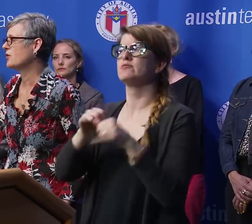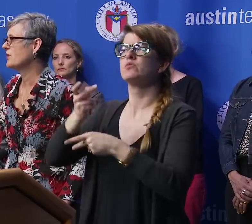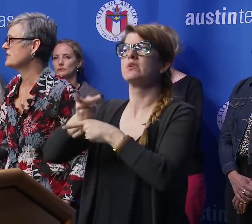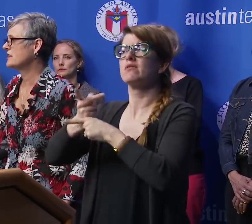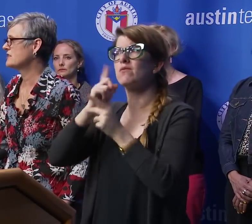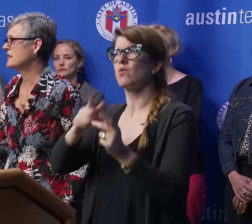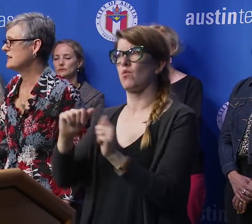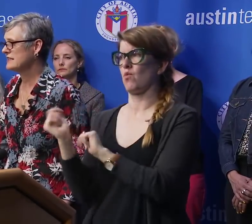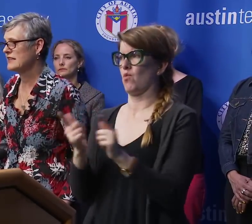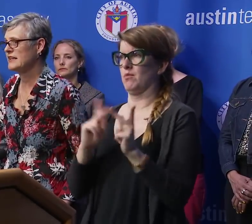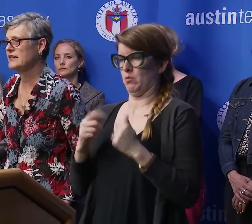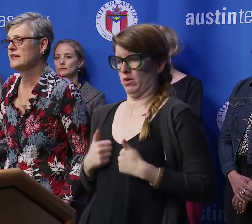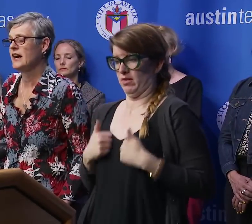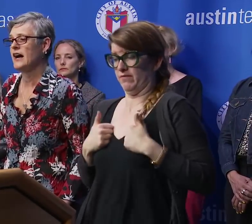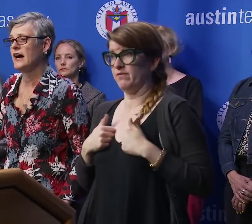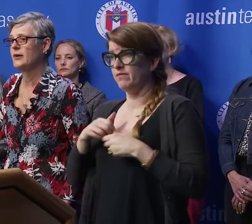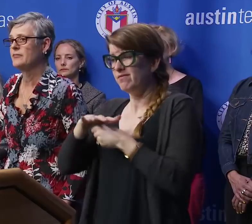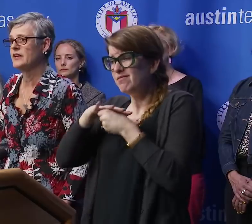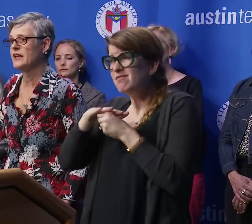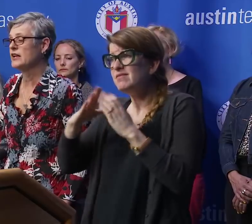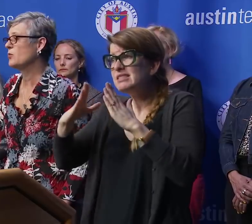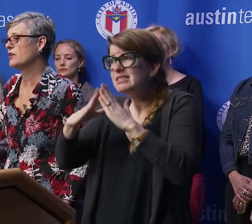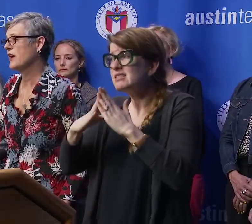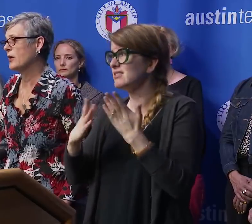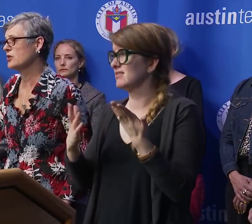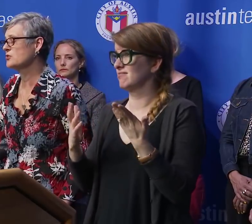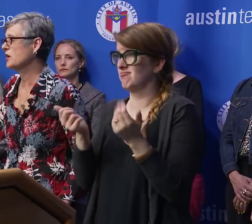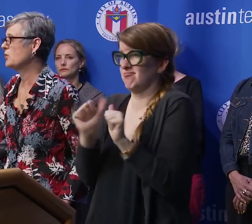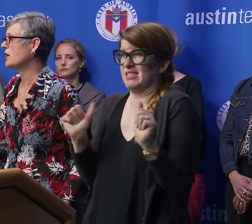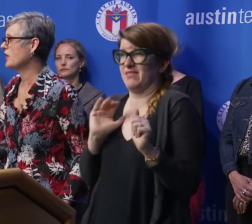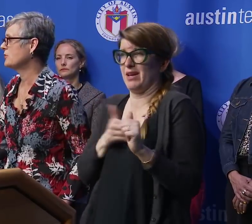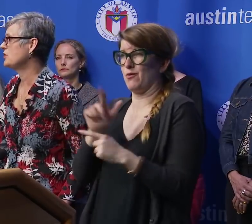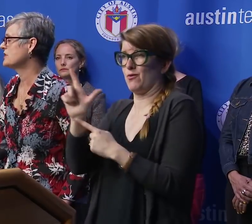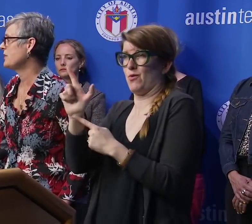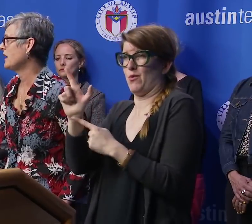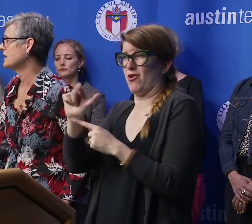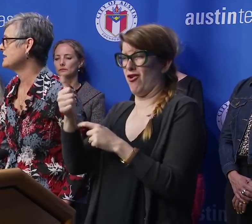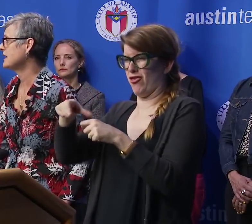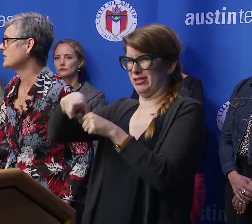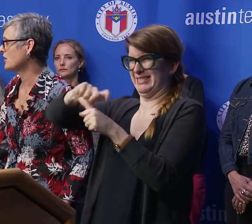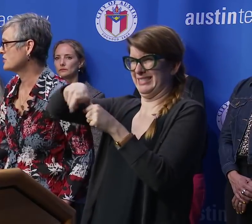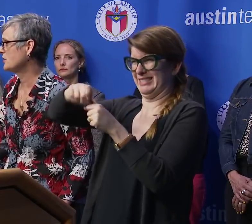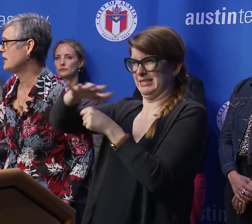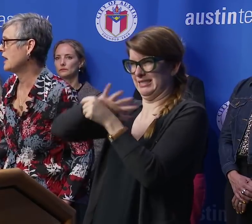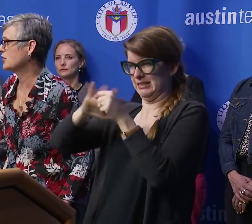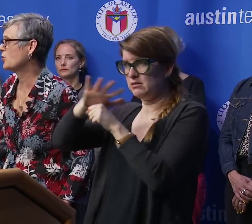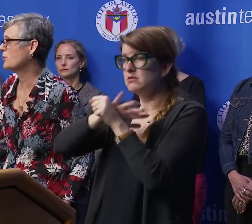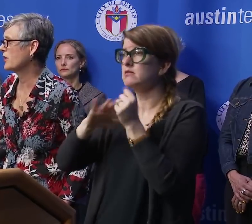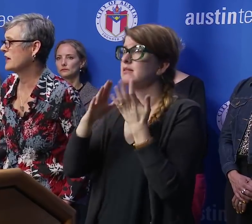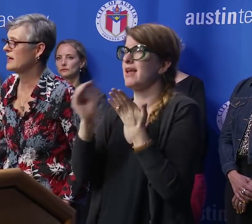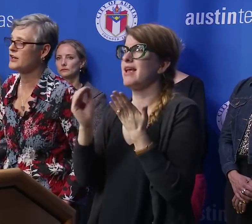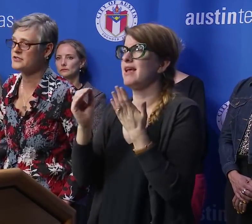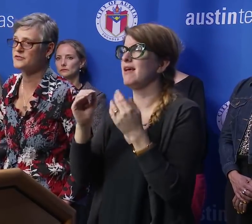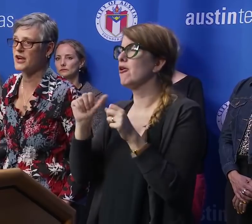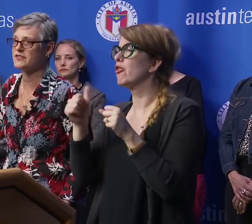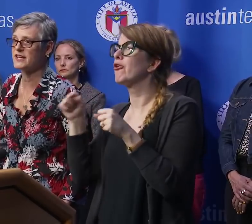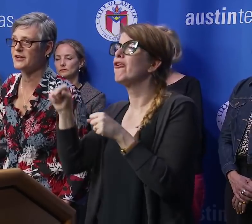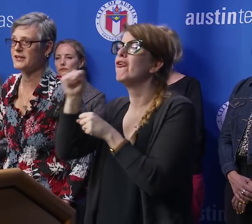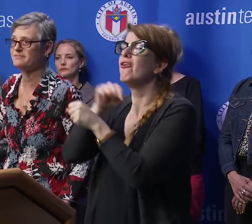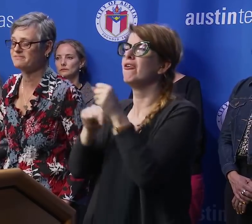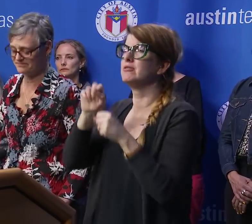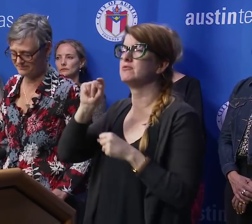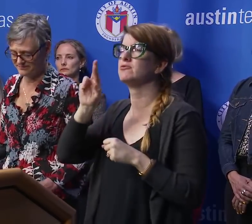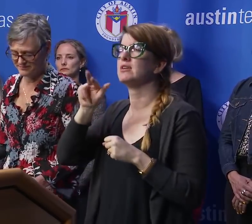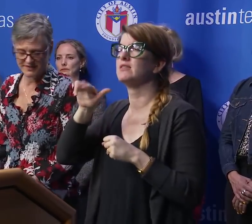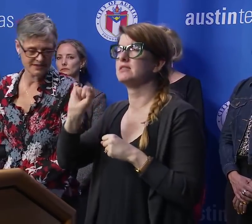for residents in the city, in any one of our 21 other municipalities and also in the unincorporated areas of Travis